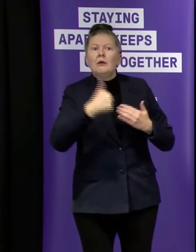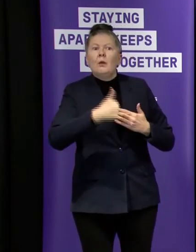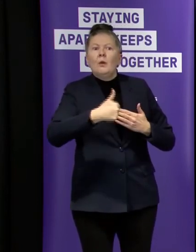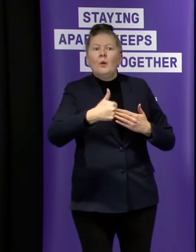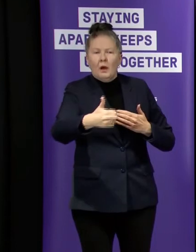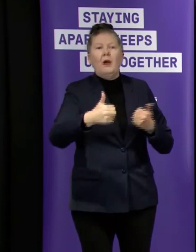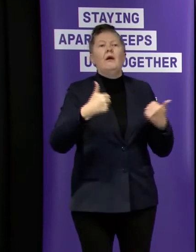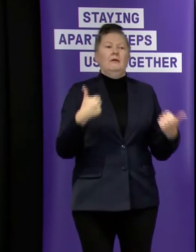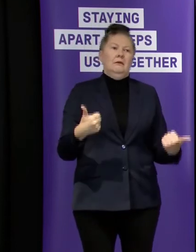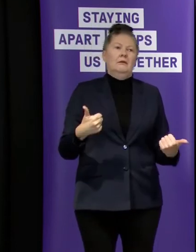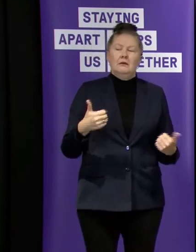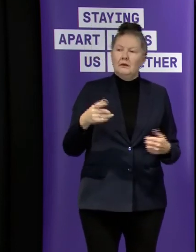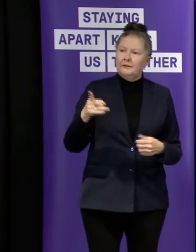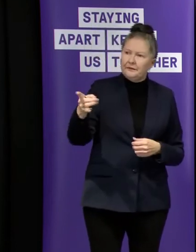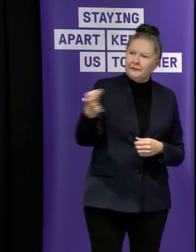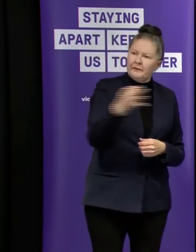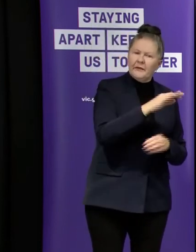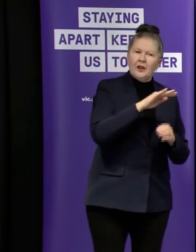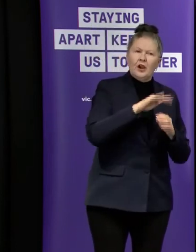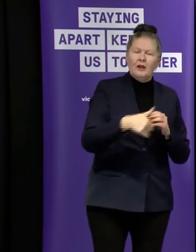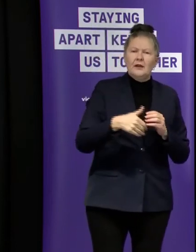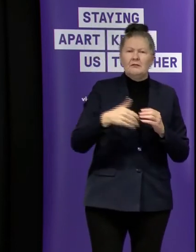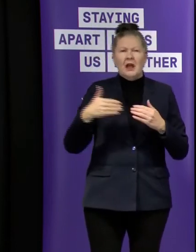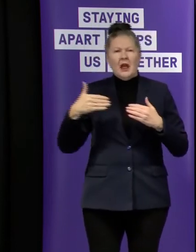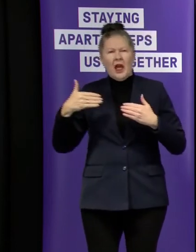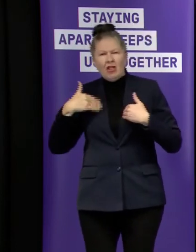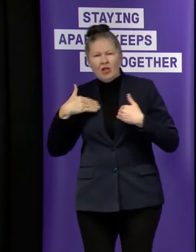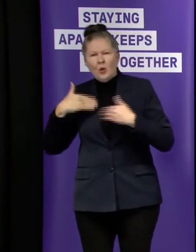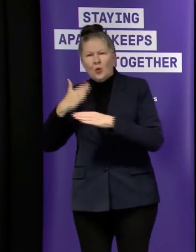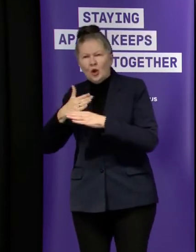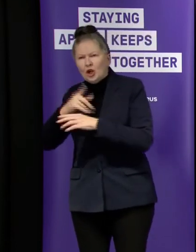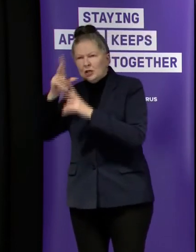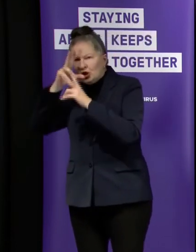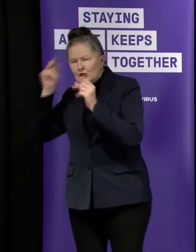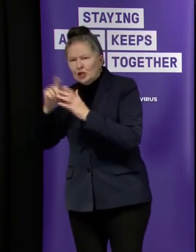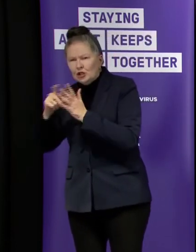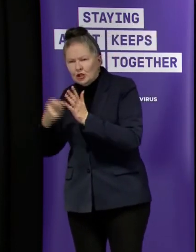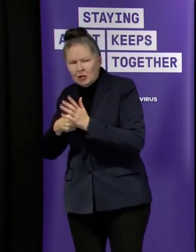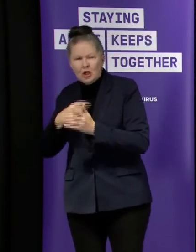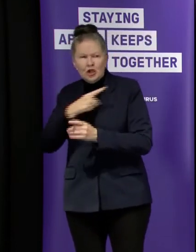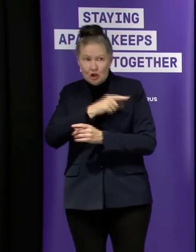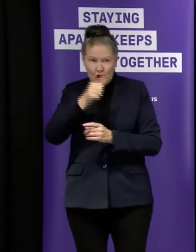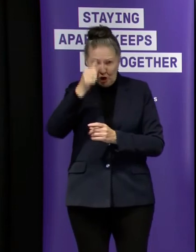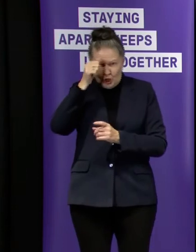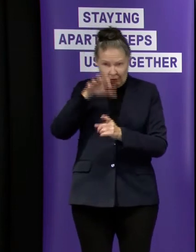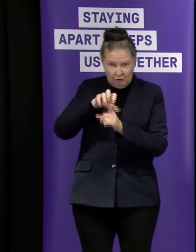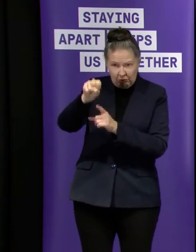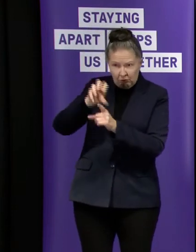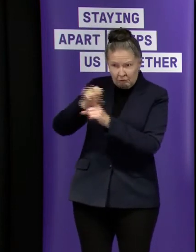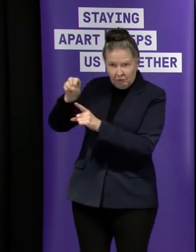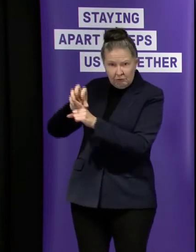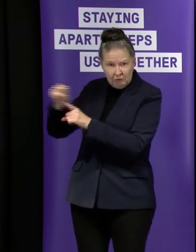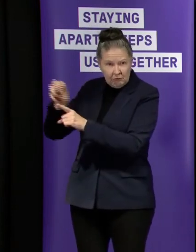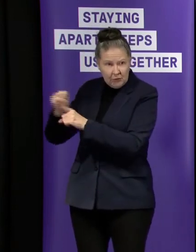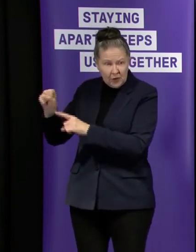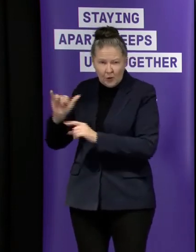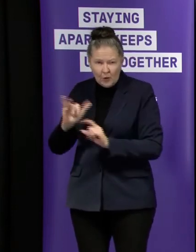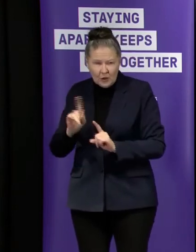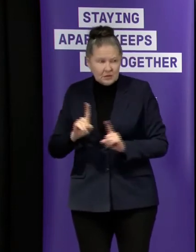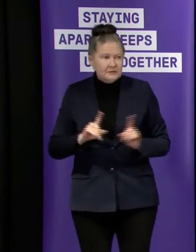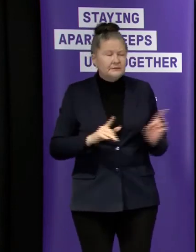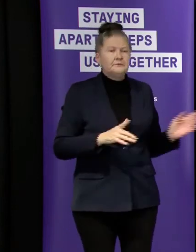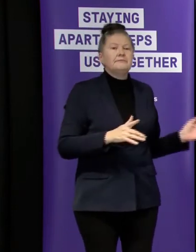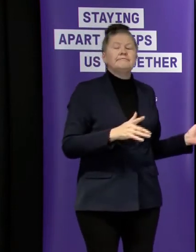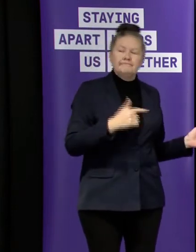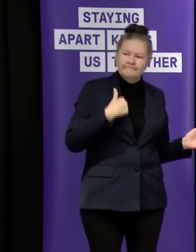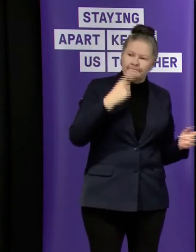in aged care healthcare workers are you confident you know where they are or these again in the community and still that's an issue yeah so we can give